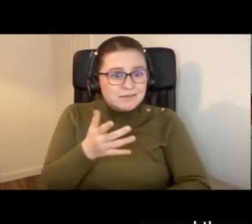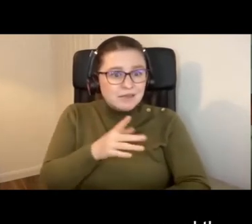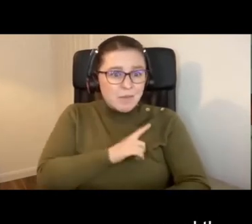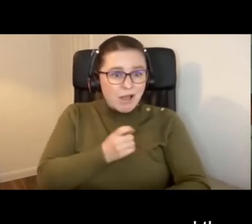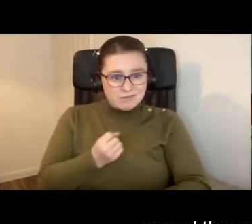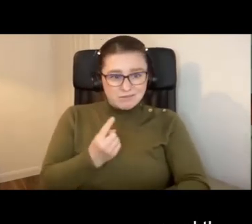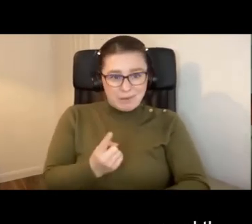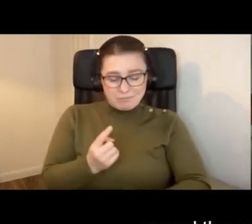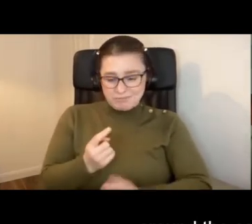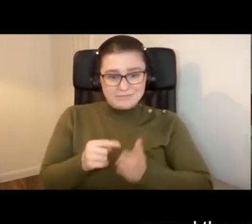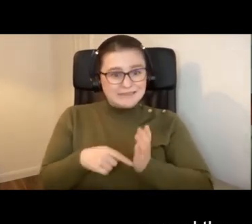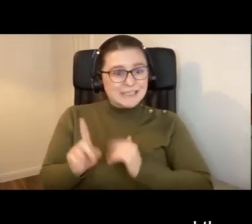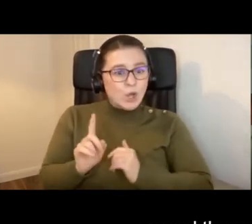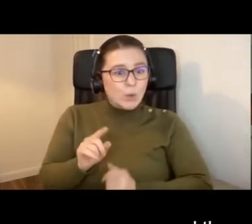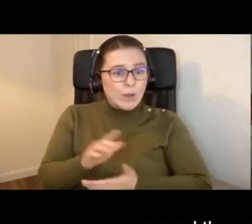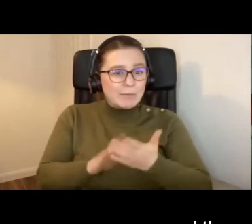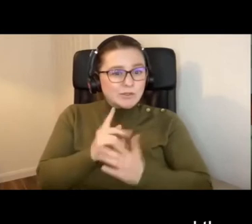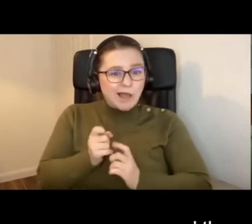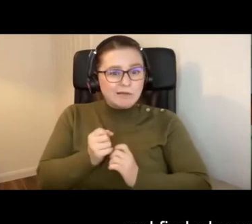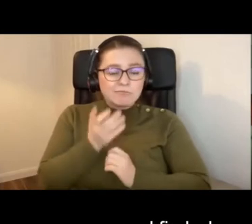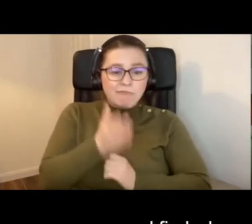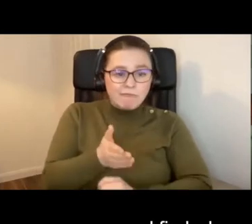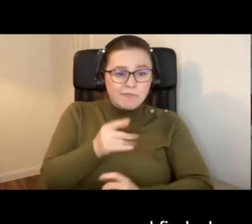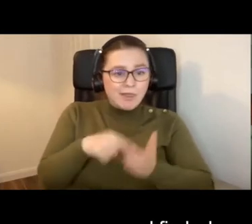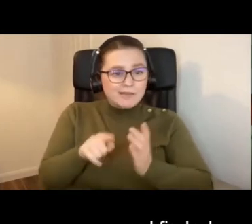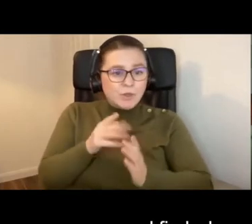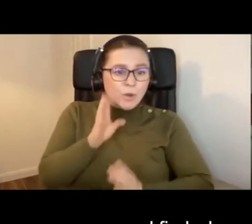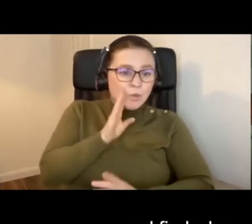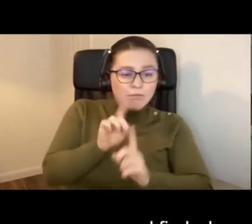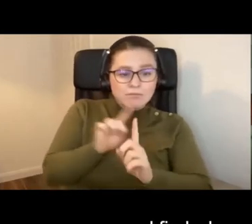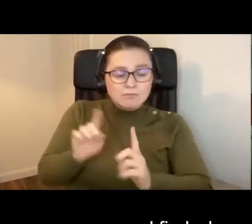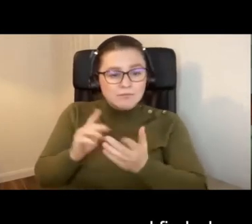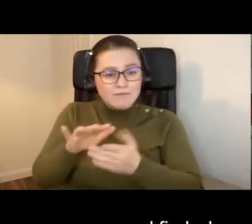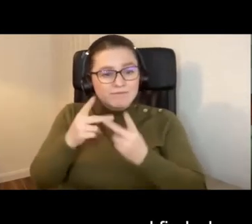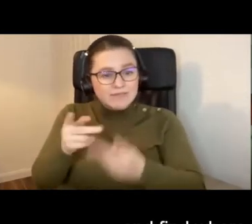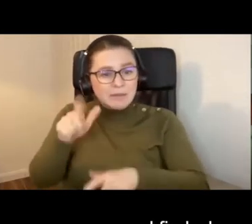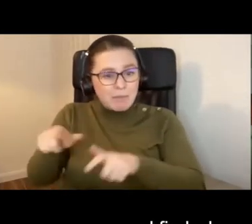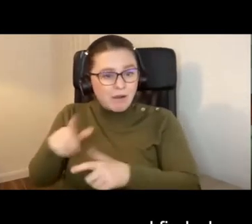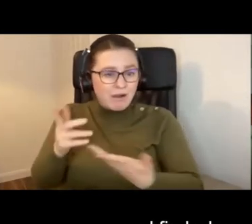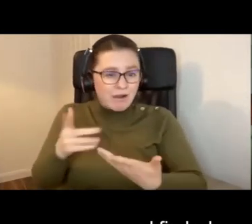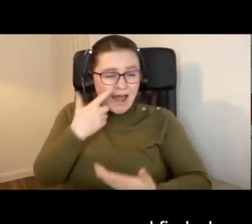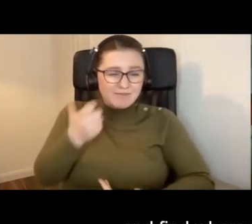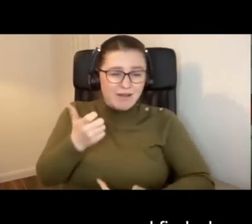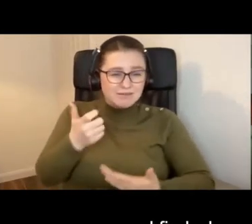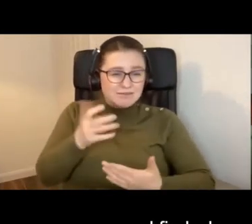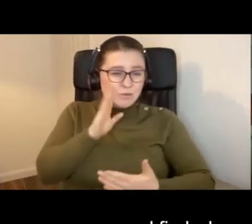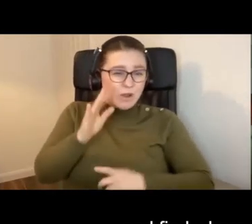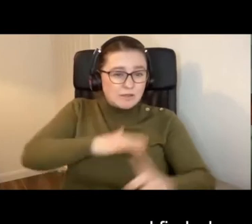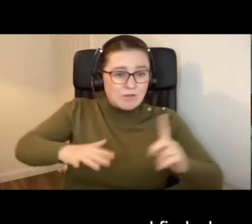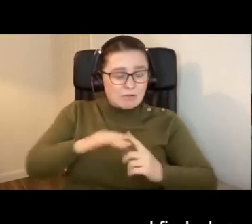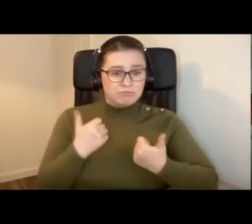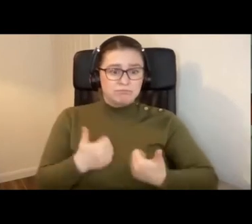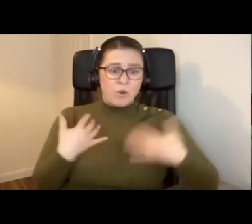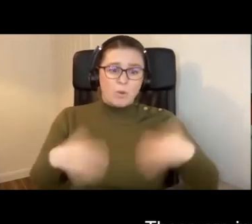dotted around the country. So, you can plot where you want to go and find where these changing places are, which is amazing.